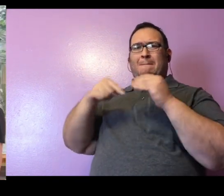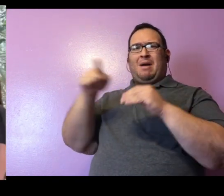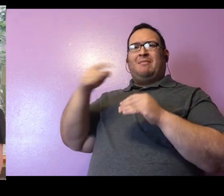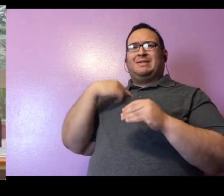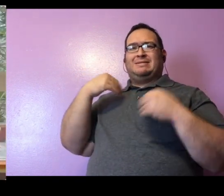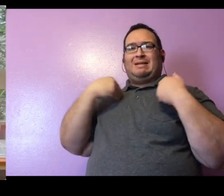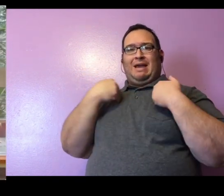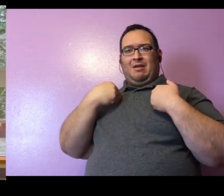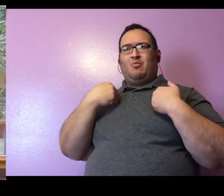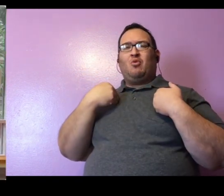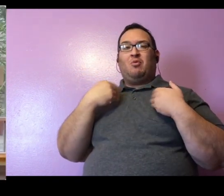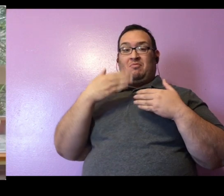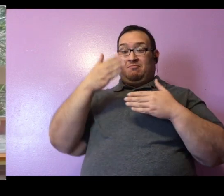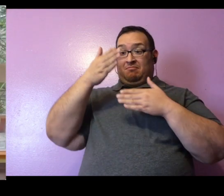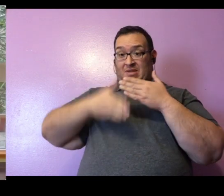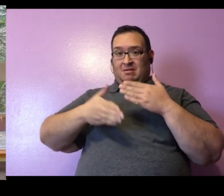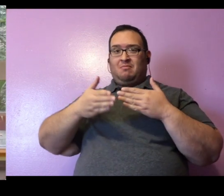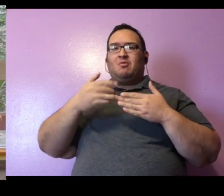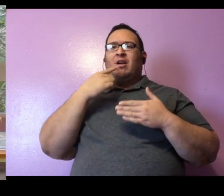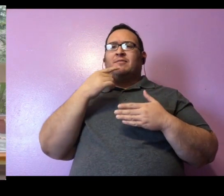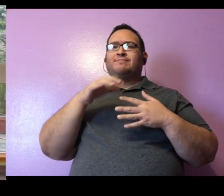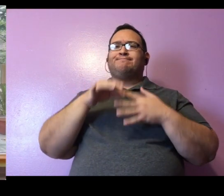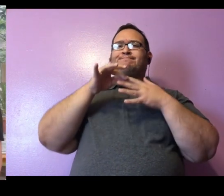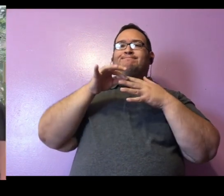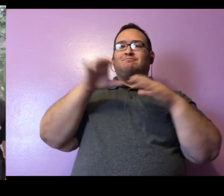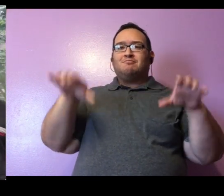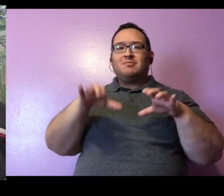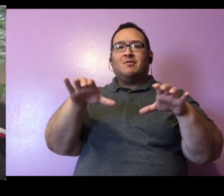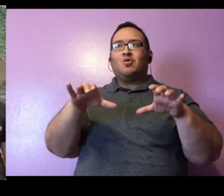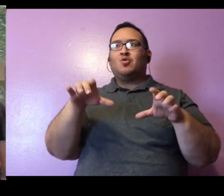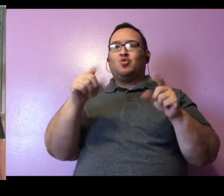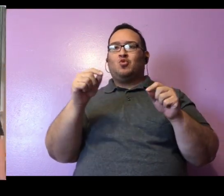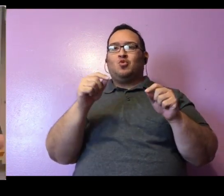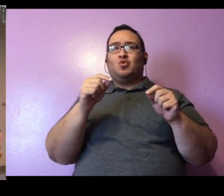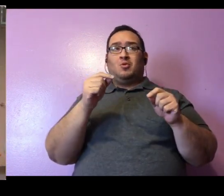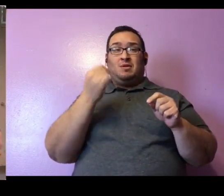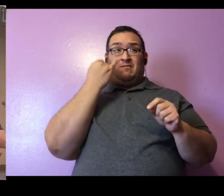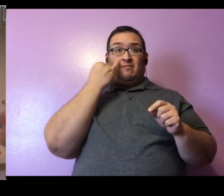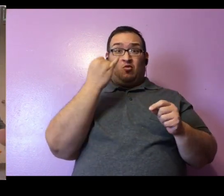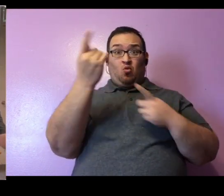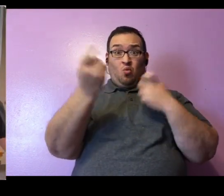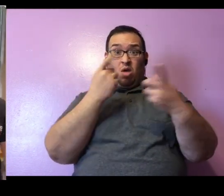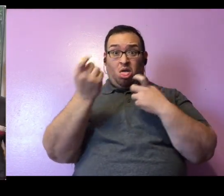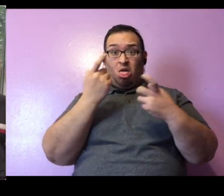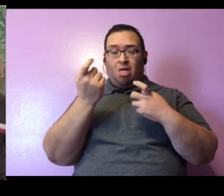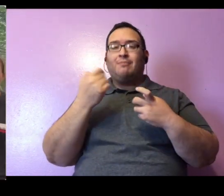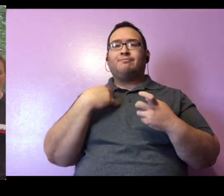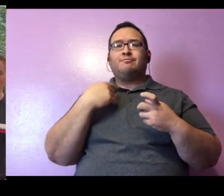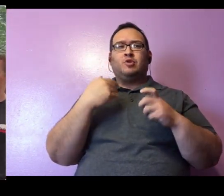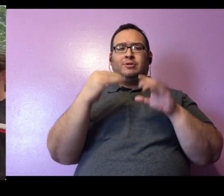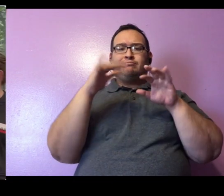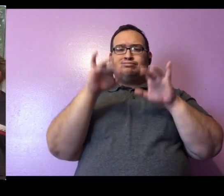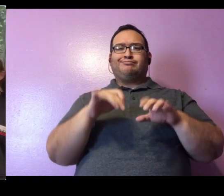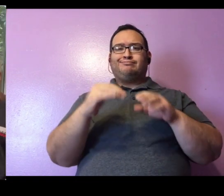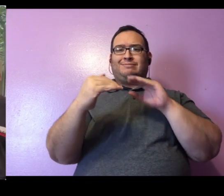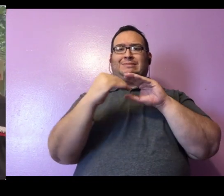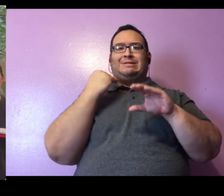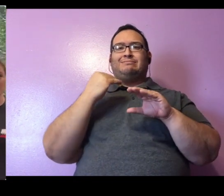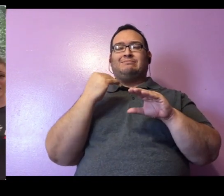activity for you guys to do as well. Yeah, and if you guys have any questions, please just start sending them in. And we're going to try our best to get to as many as we can.